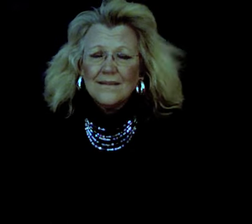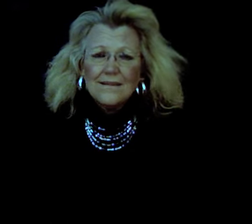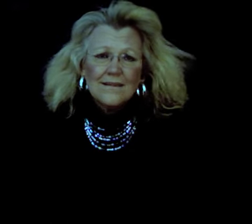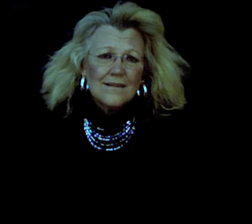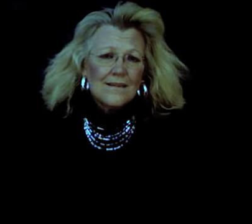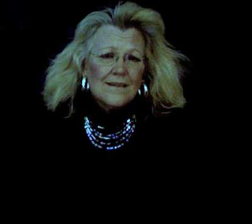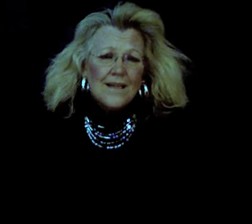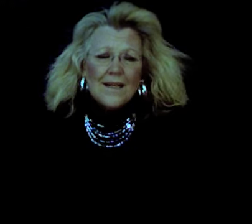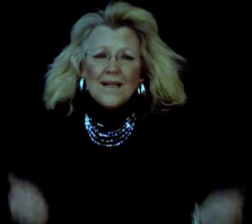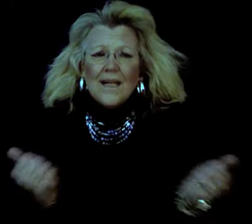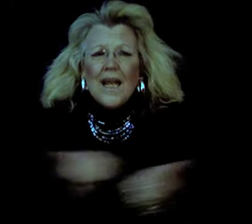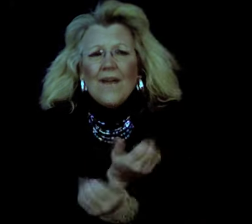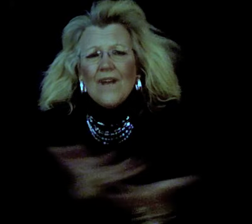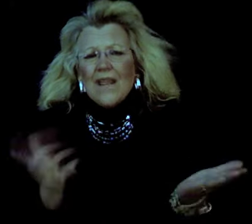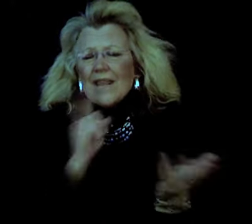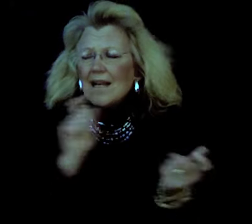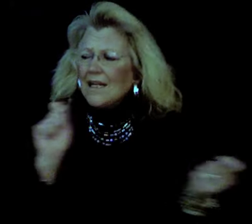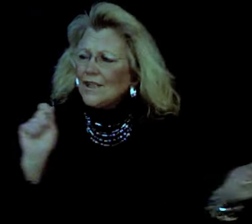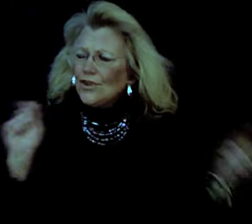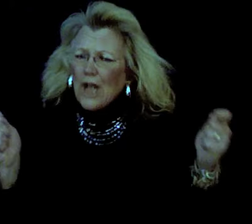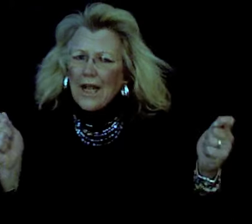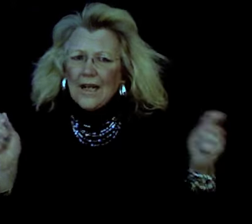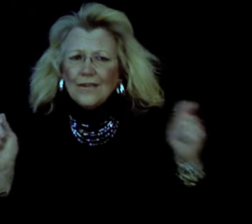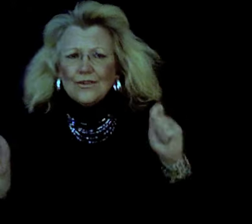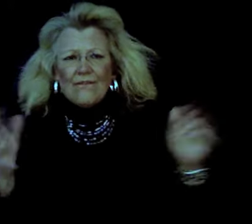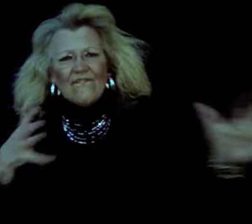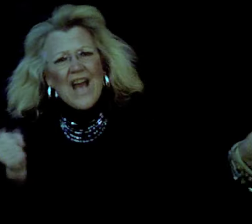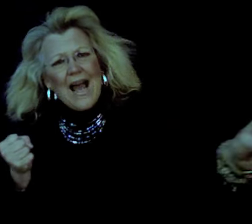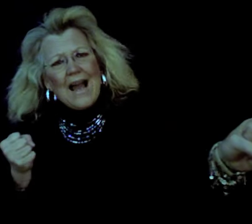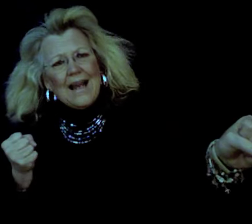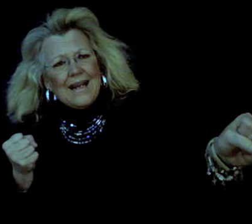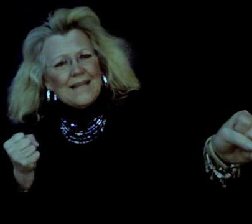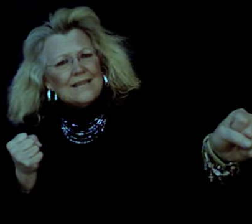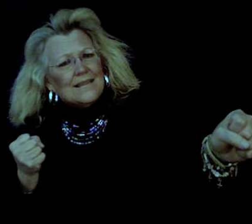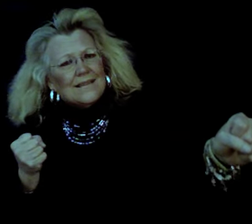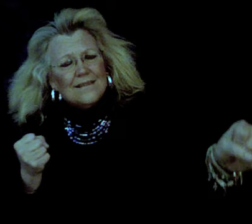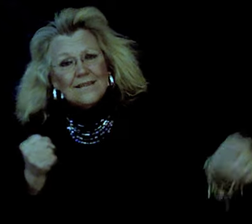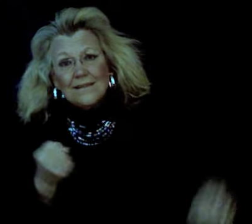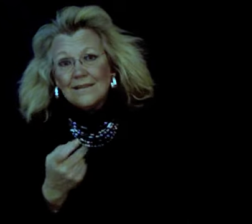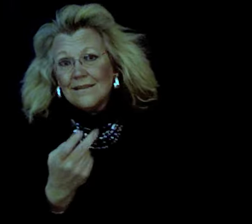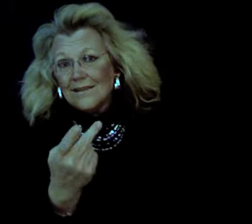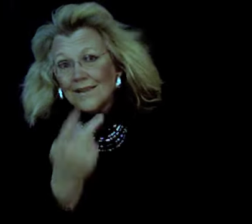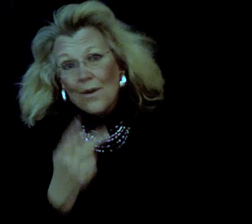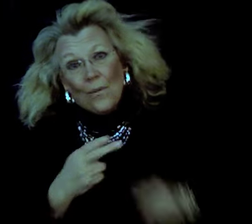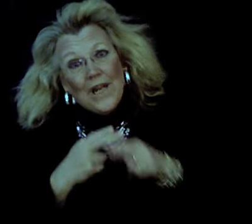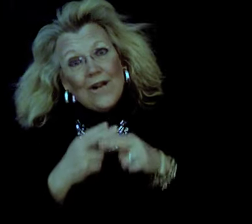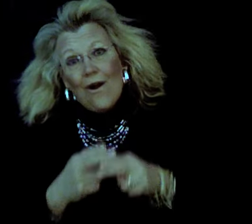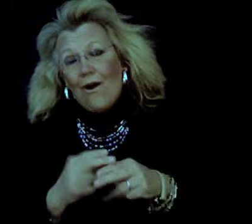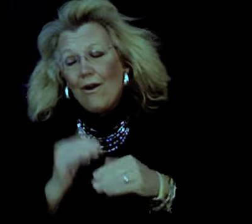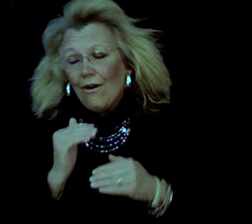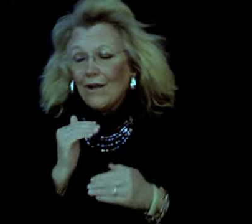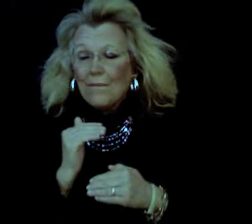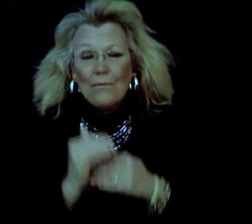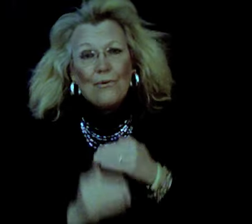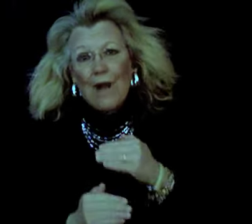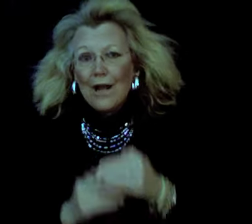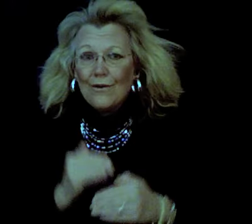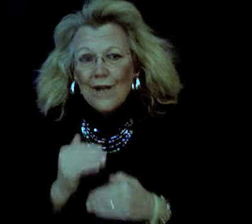And everything's changing past We call a progress